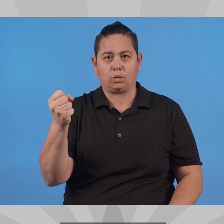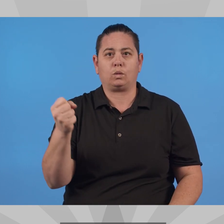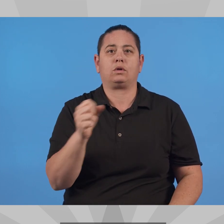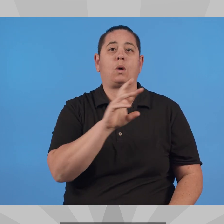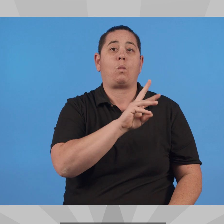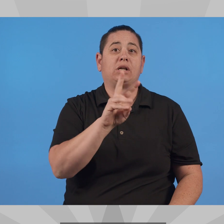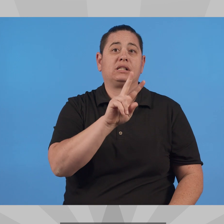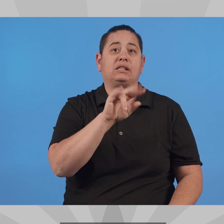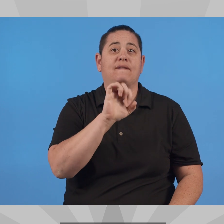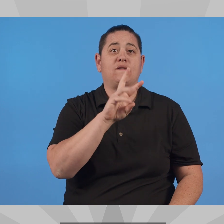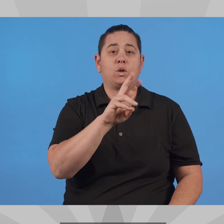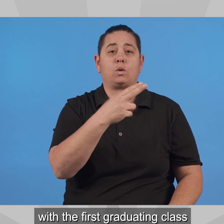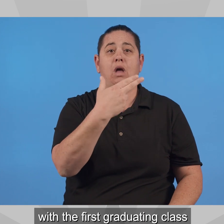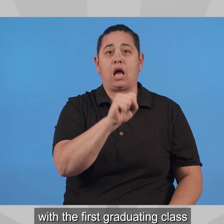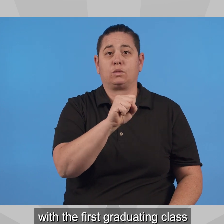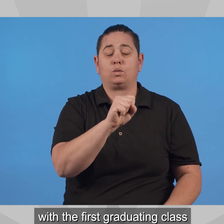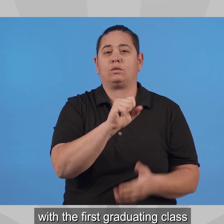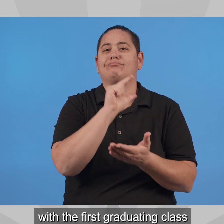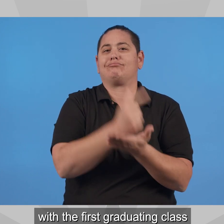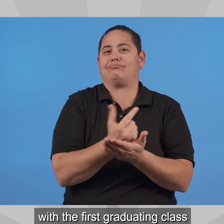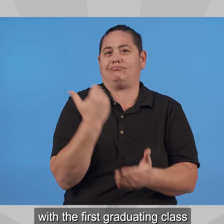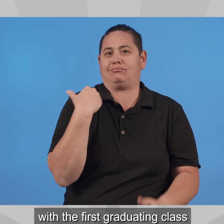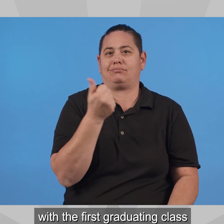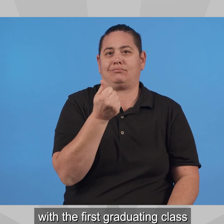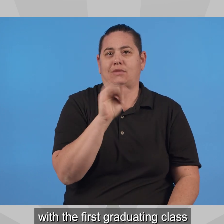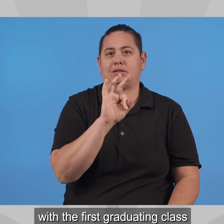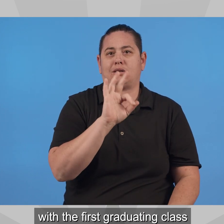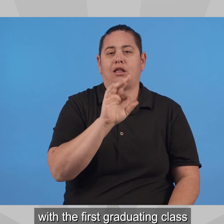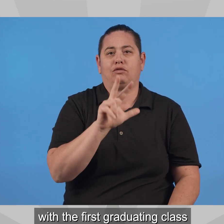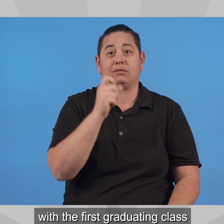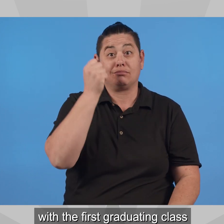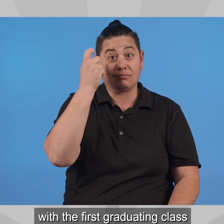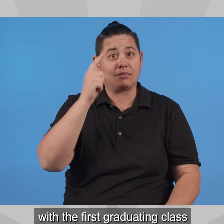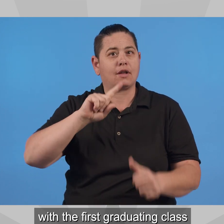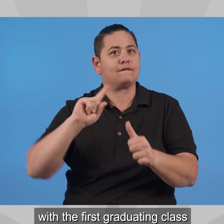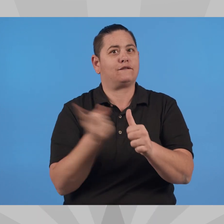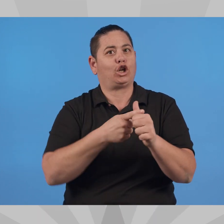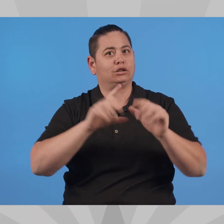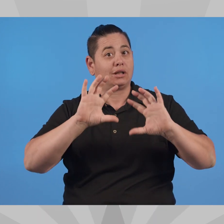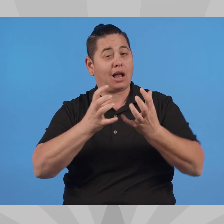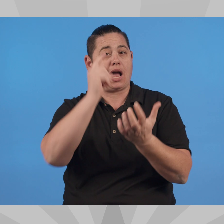Join her with your vote and let's put people back in politics.